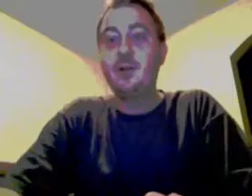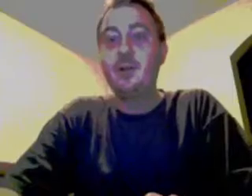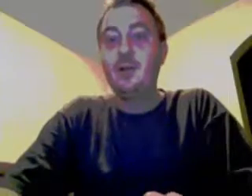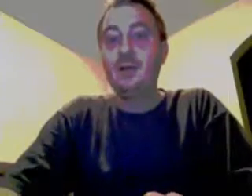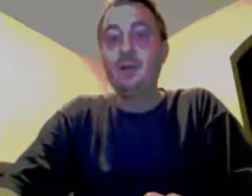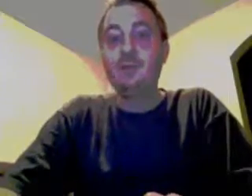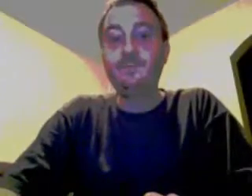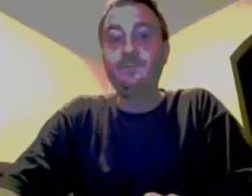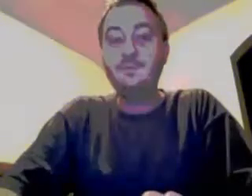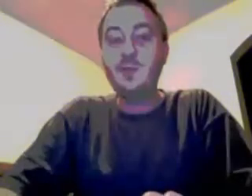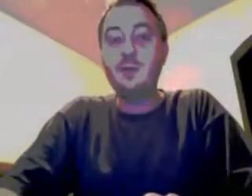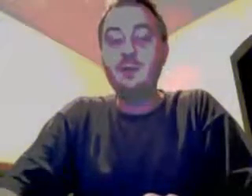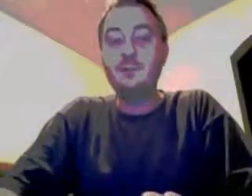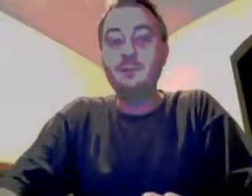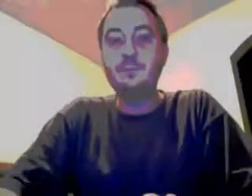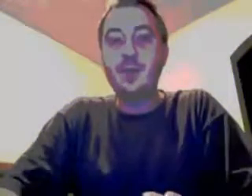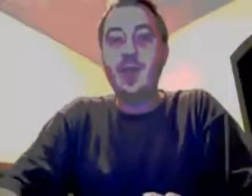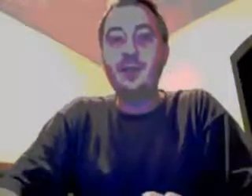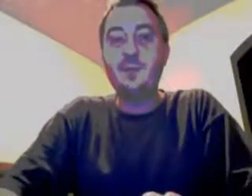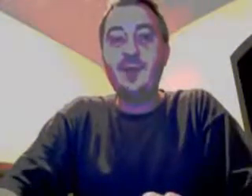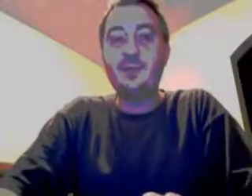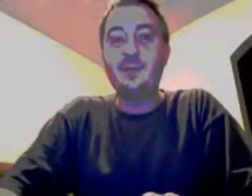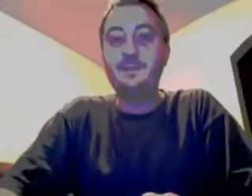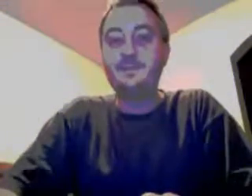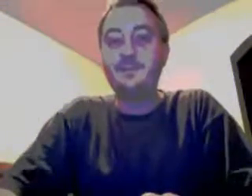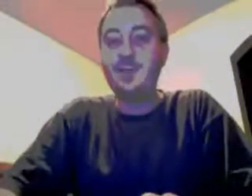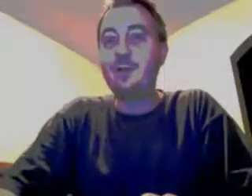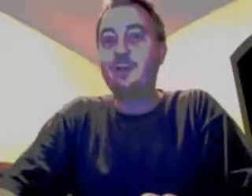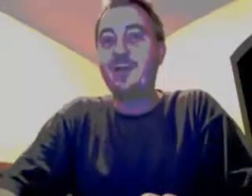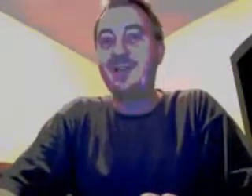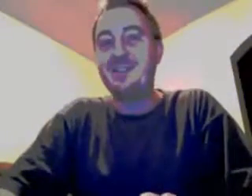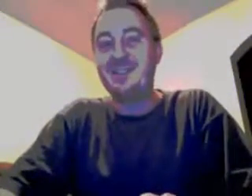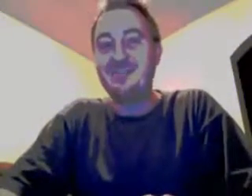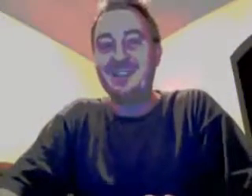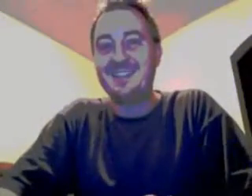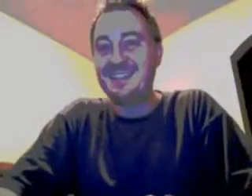you know, loudly about the other thing I just mentioned.